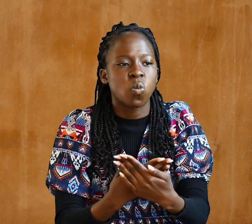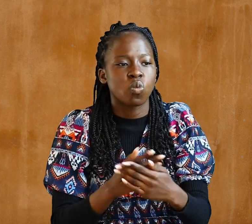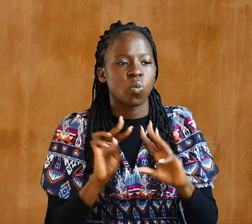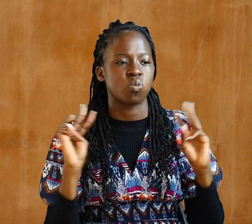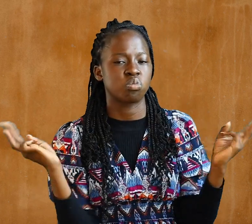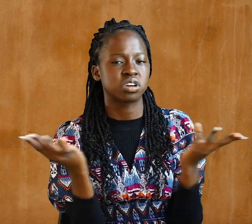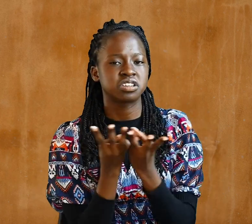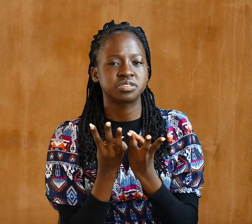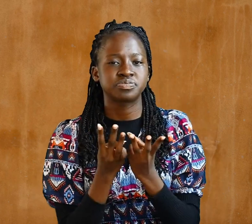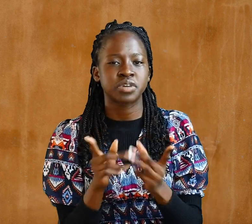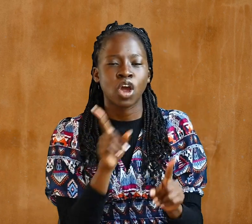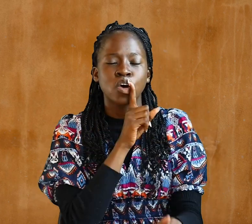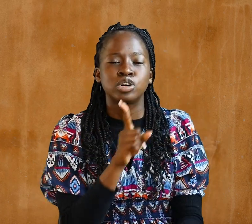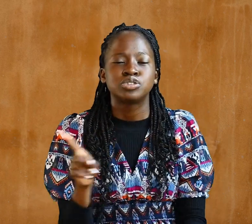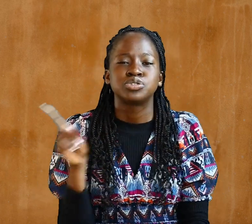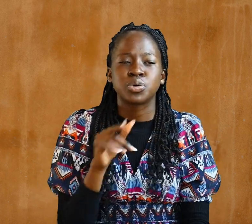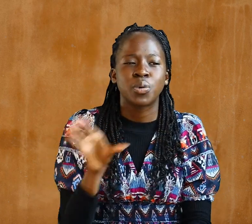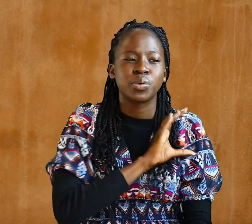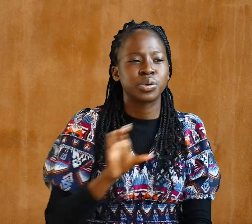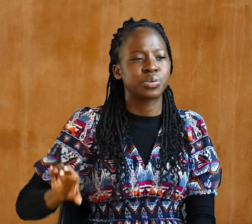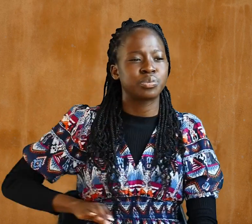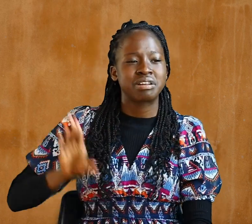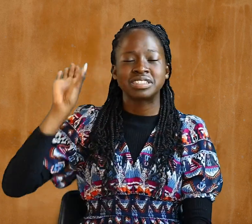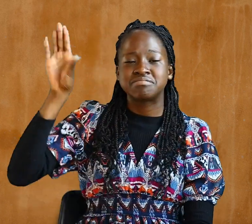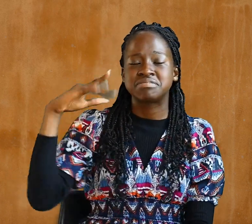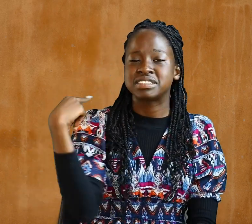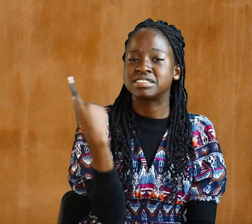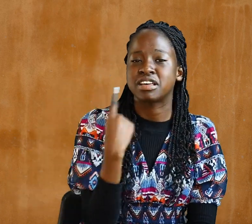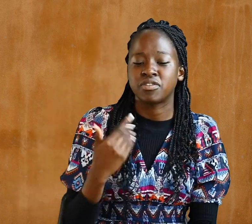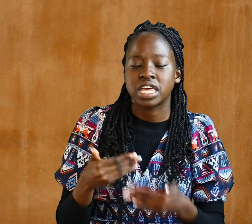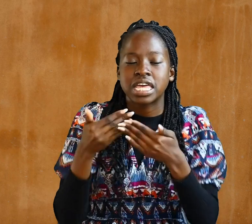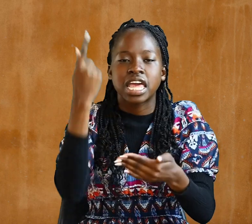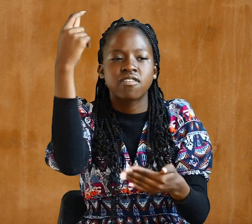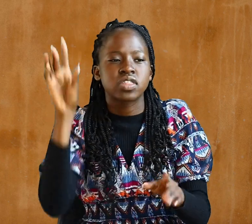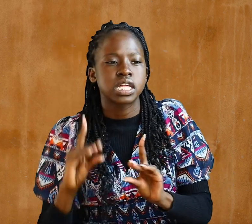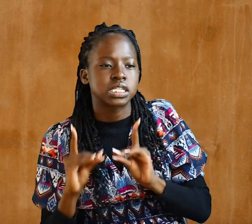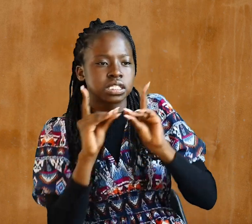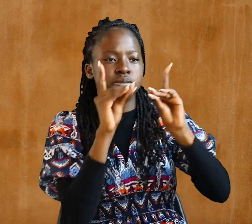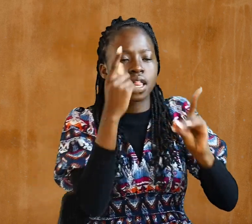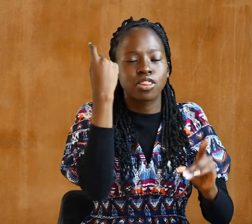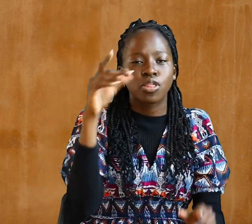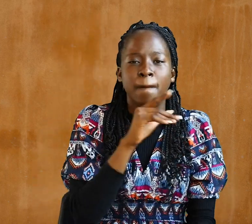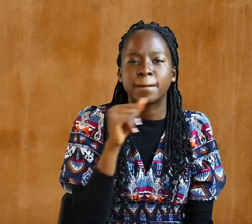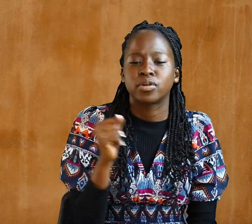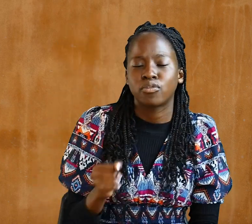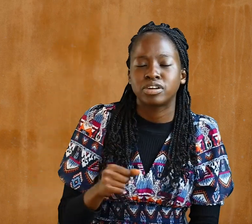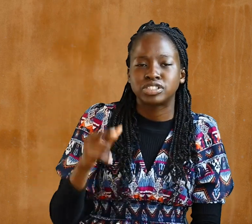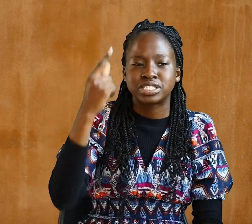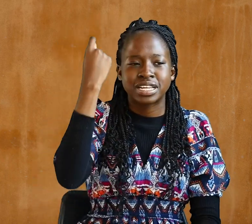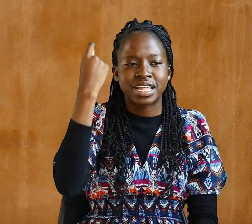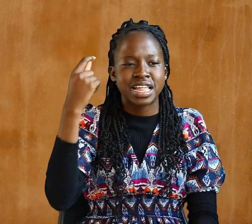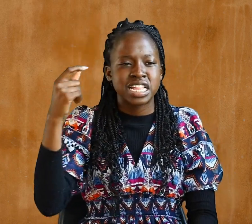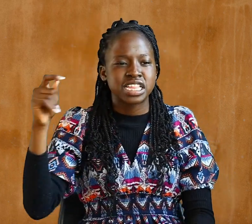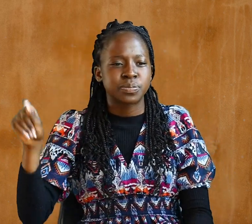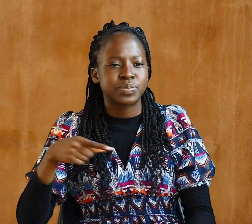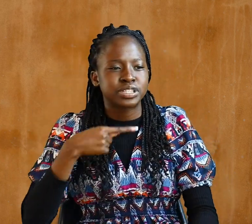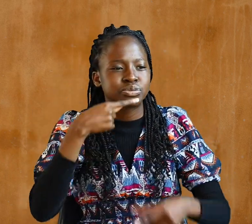So Christ himself gave the apostles, the prophets, the evangelists, the